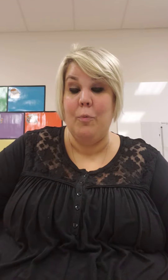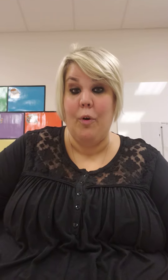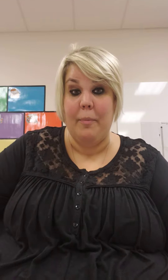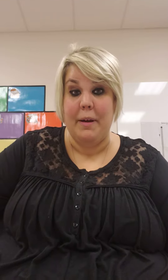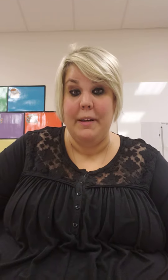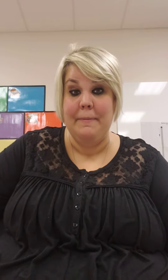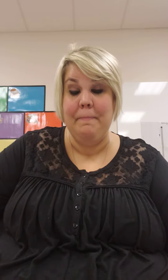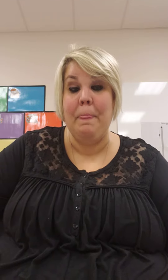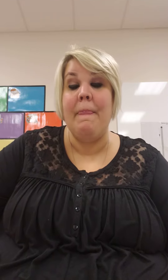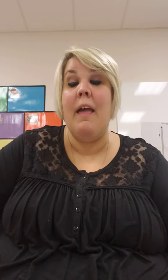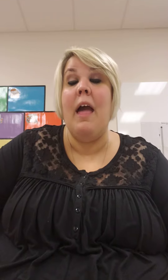woman.